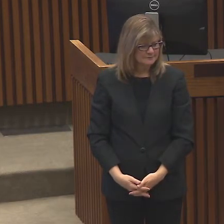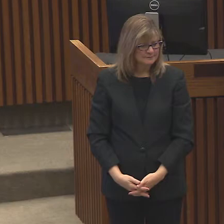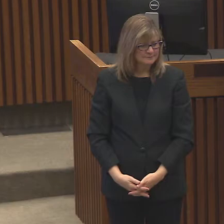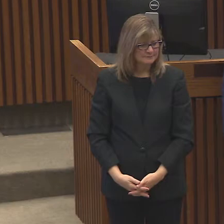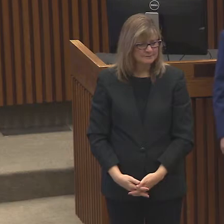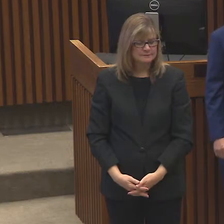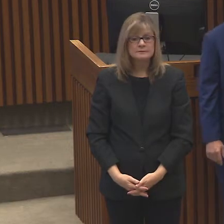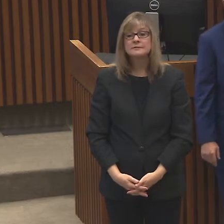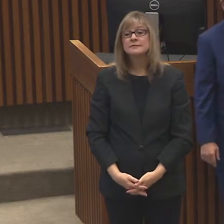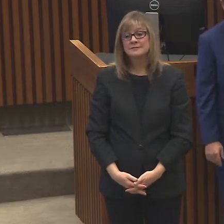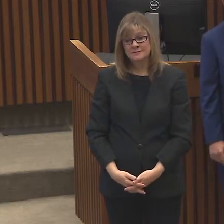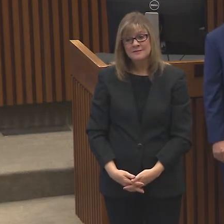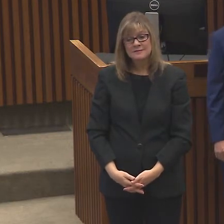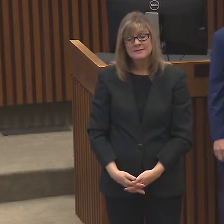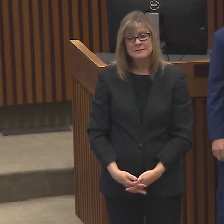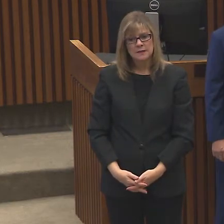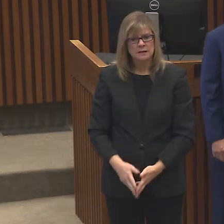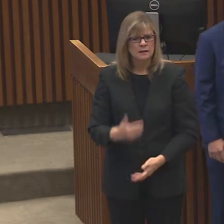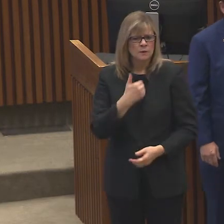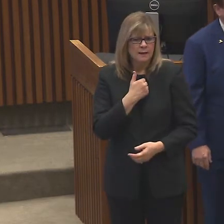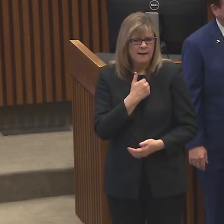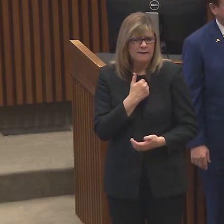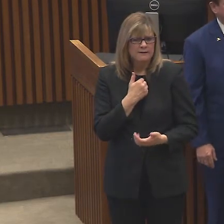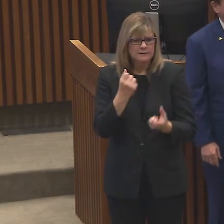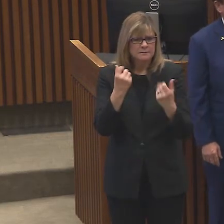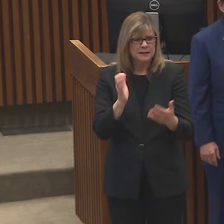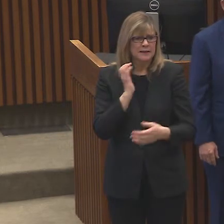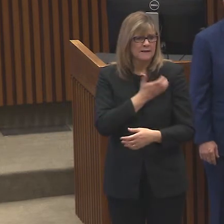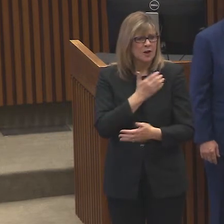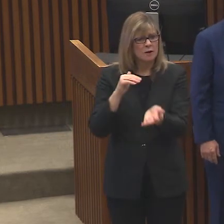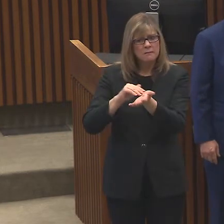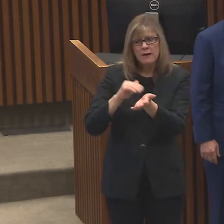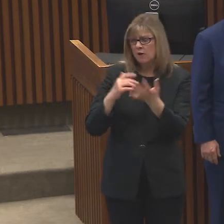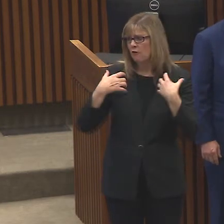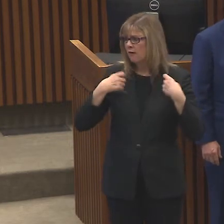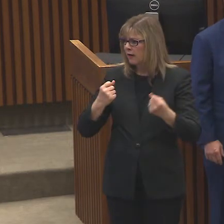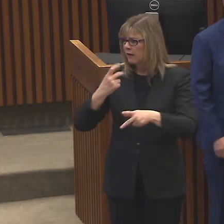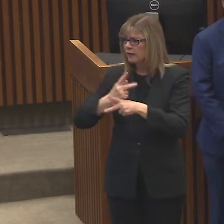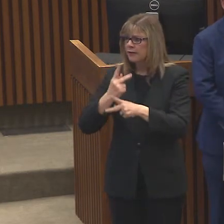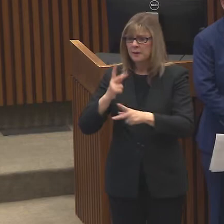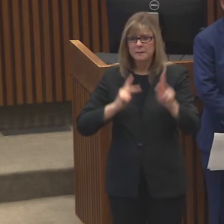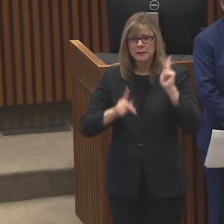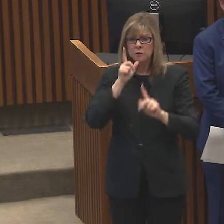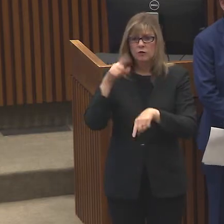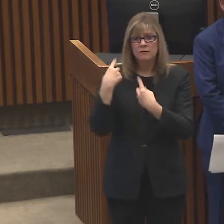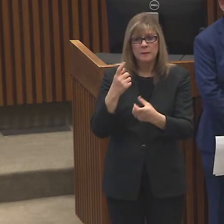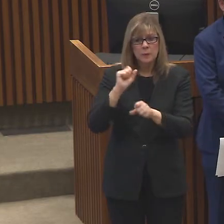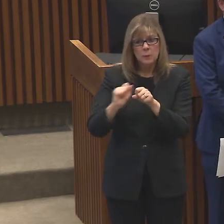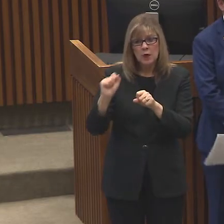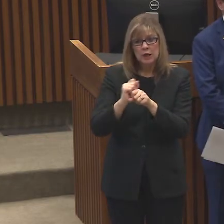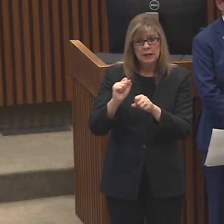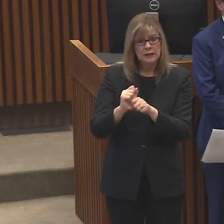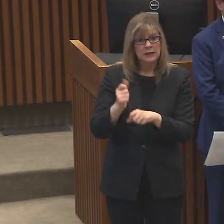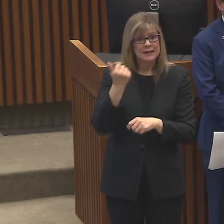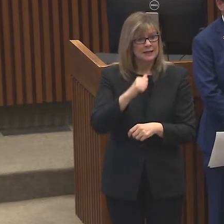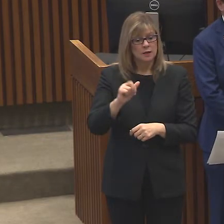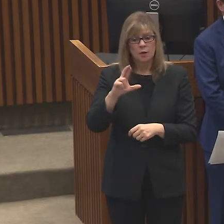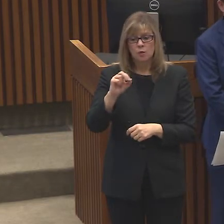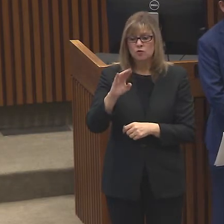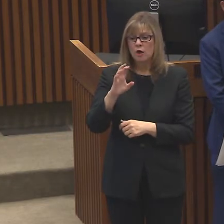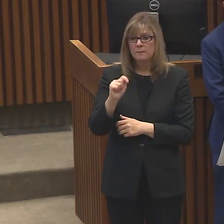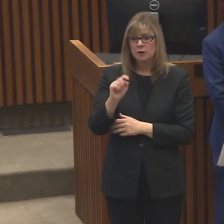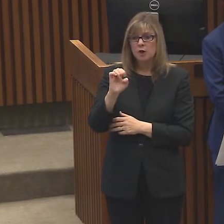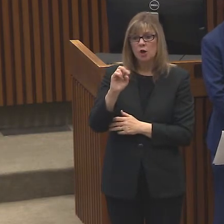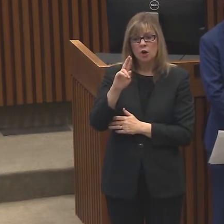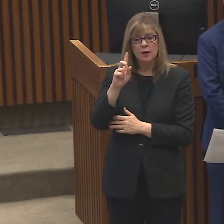We do have a number of our health care folks here who've been working. If any of them, Robert Early, or if any of y